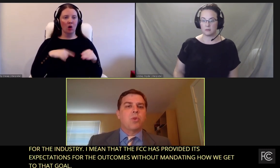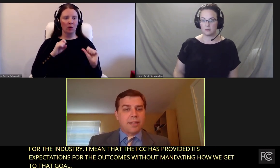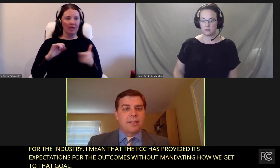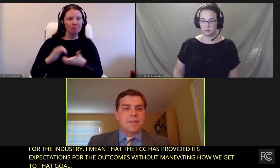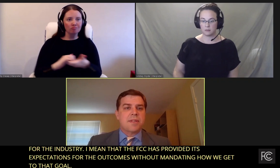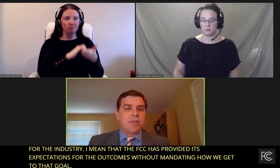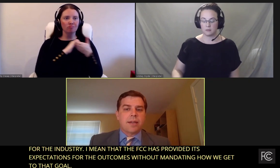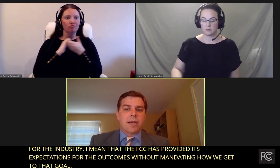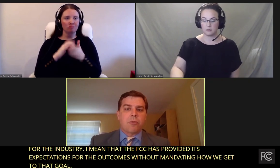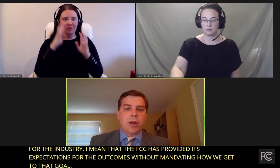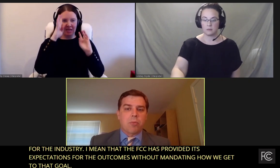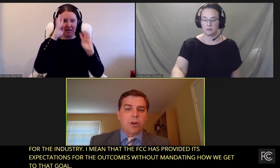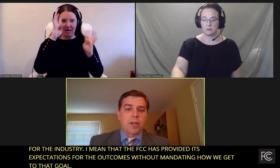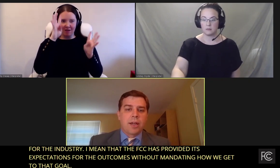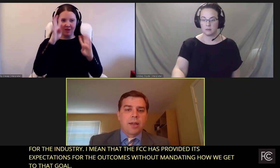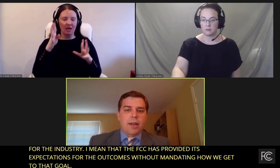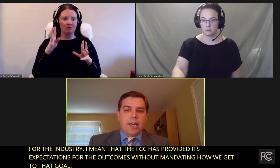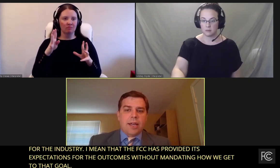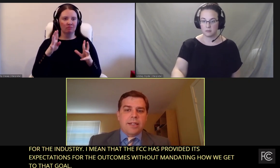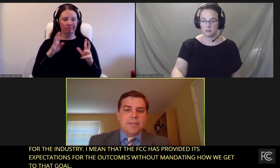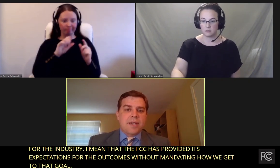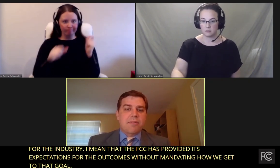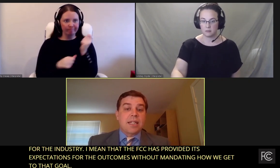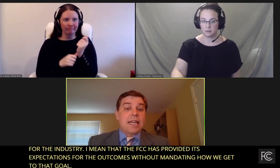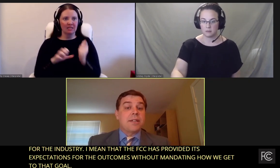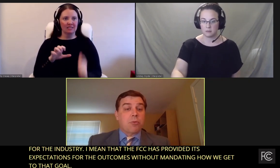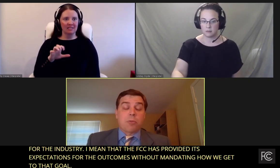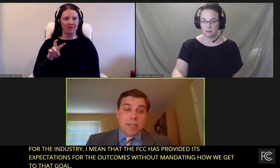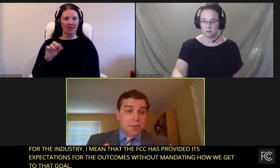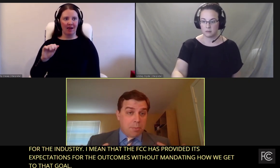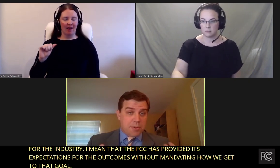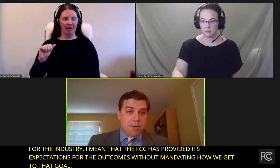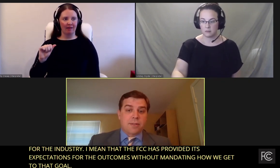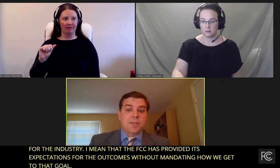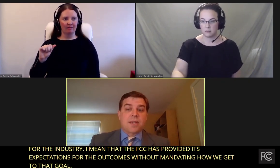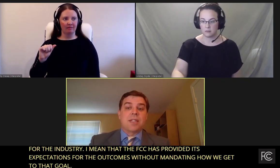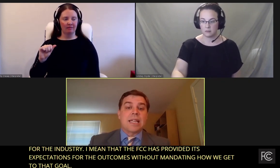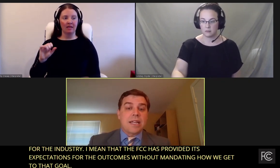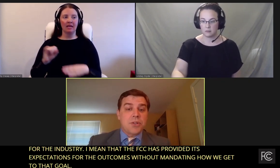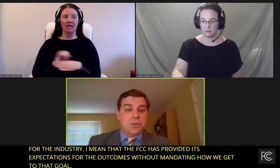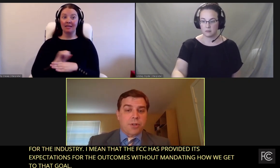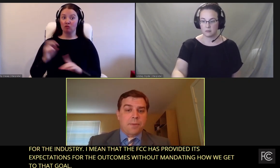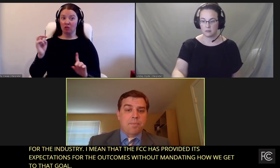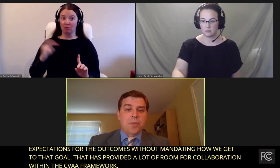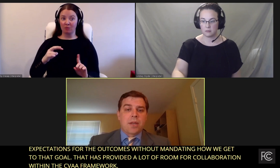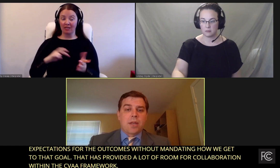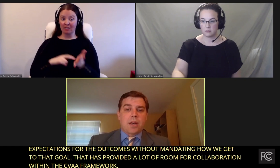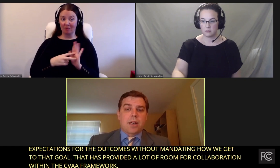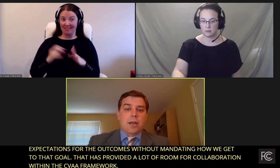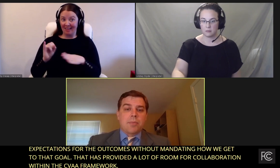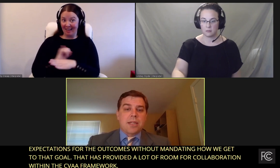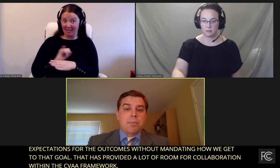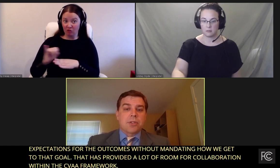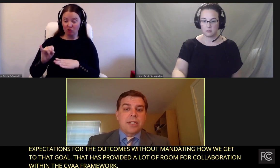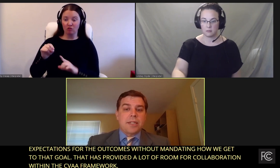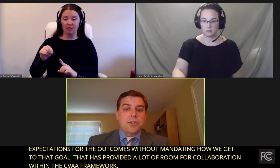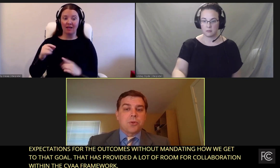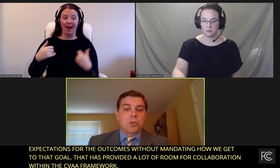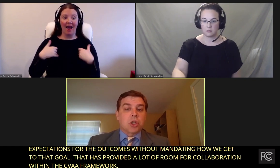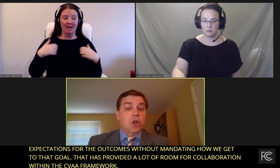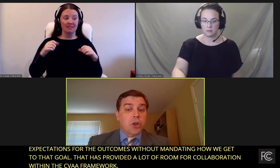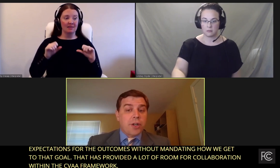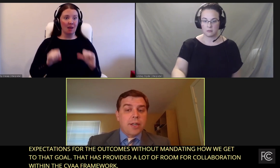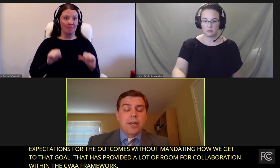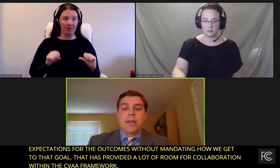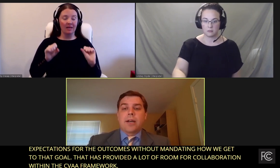innovation within this CVAA framework. And it's given the, from the industry perspective, it's given the industry the ability